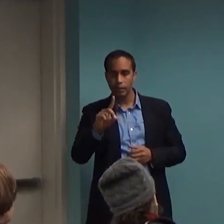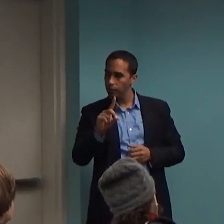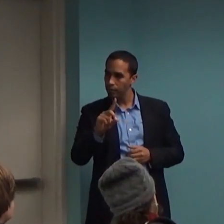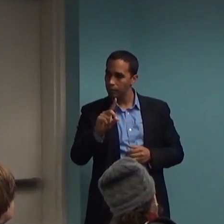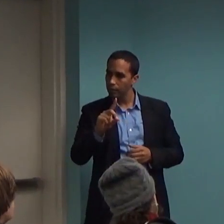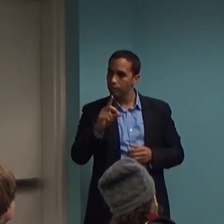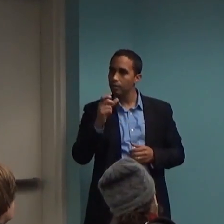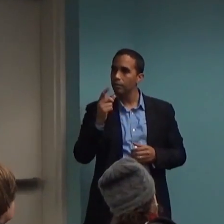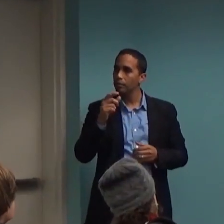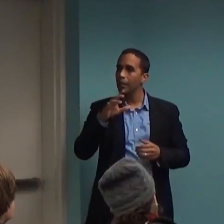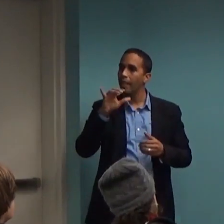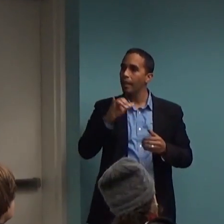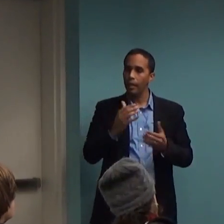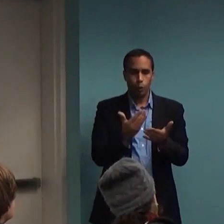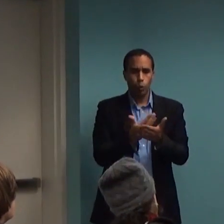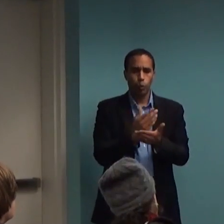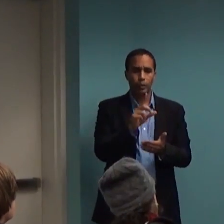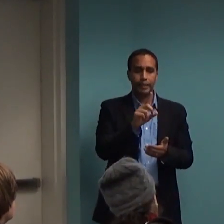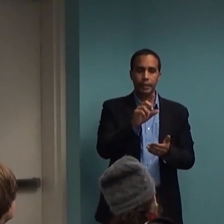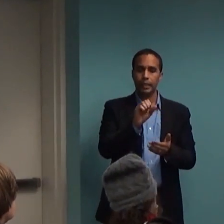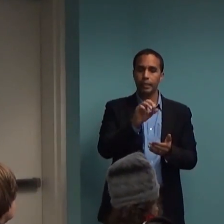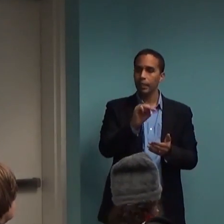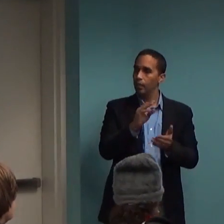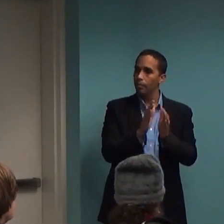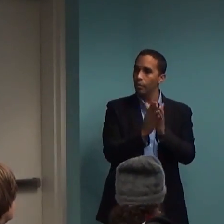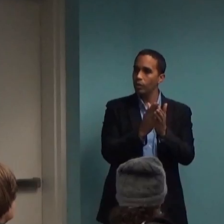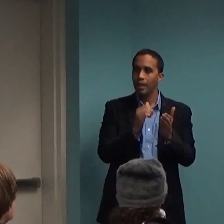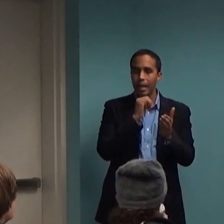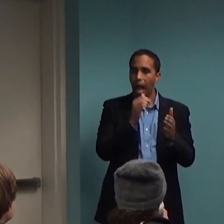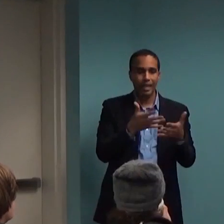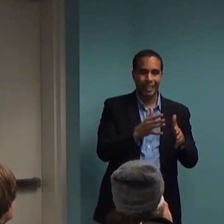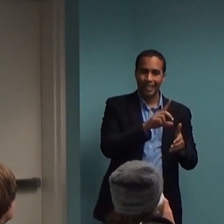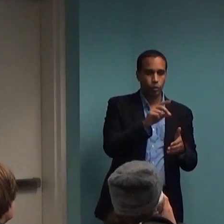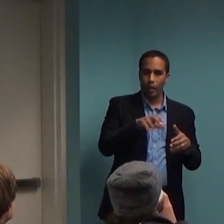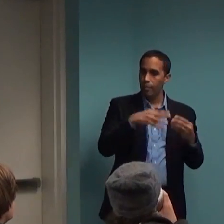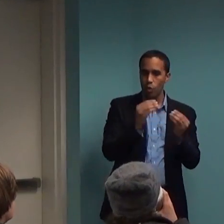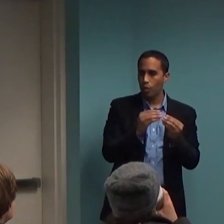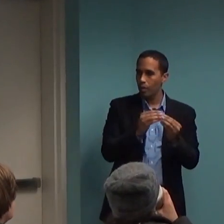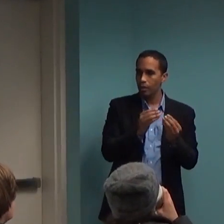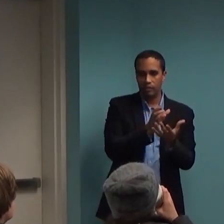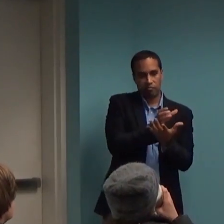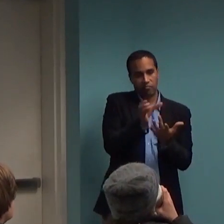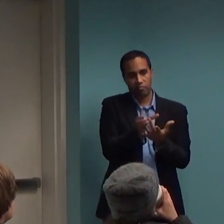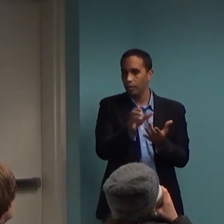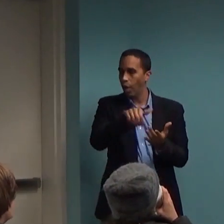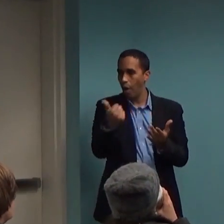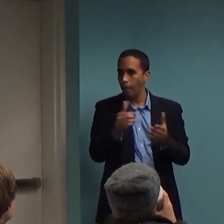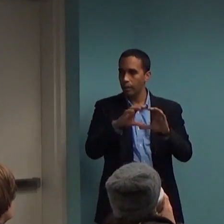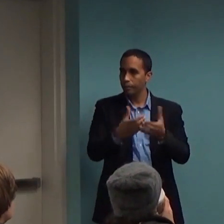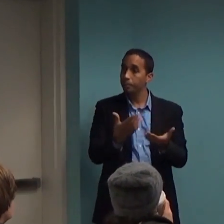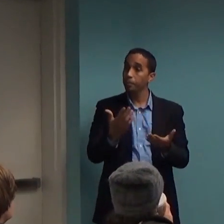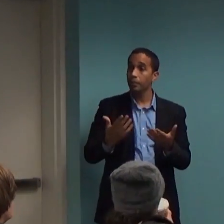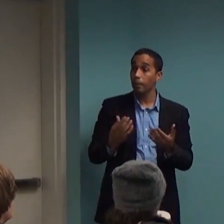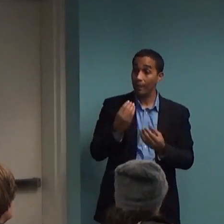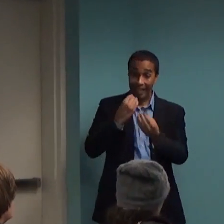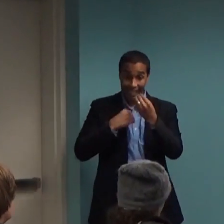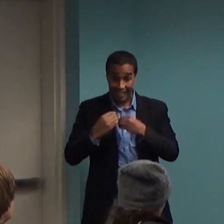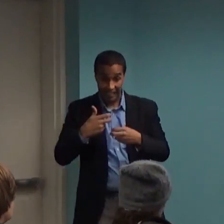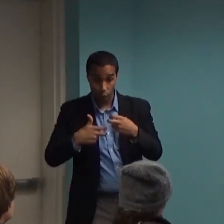category in the current DSM that we are living with, eating disorders, those are pretty different categories, right? Eating